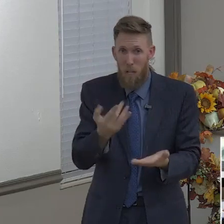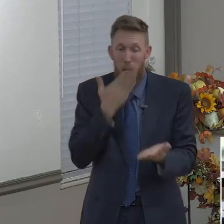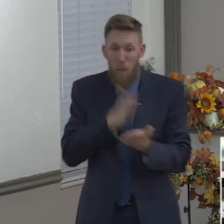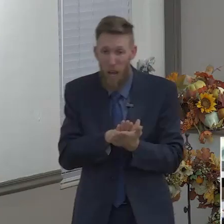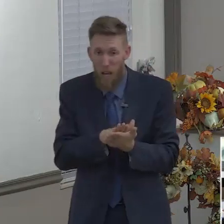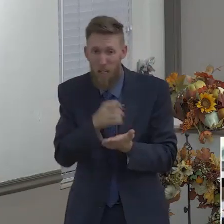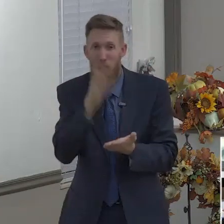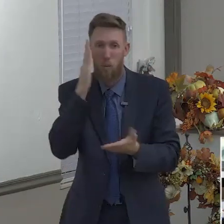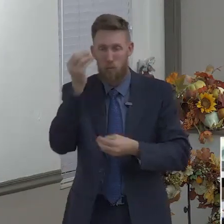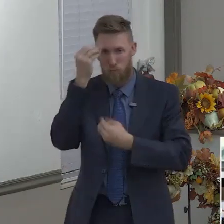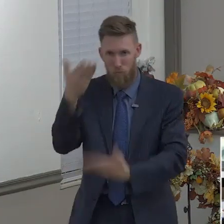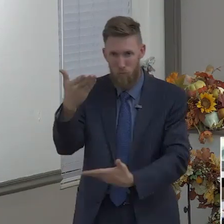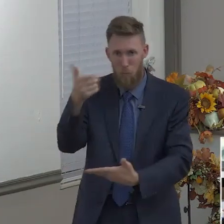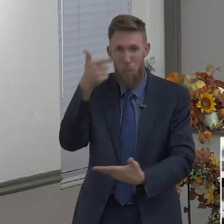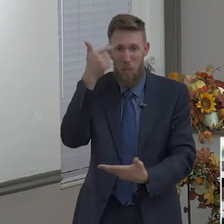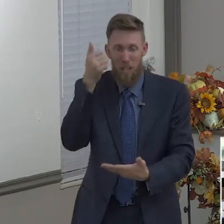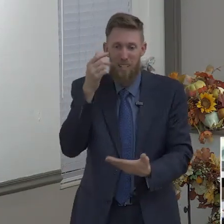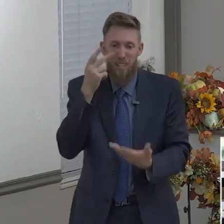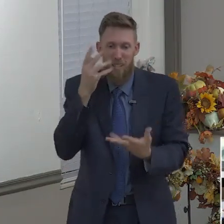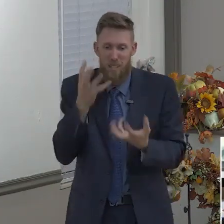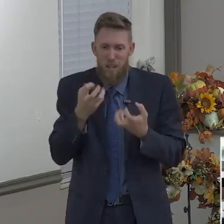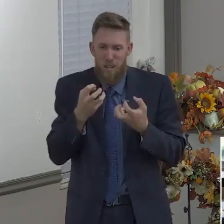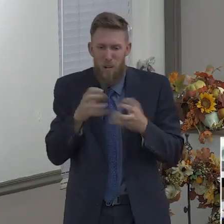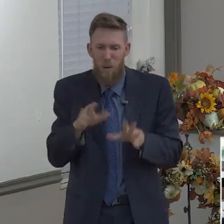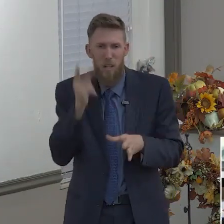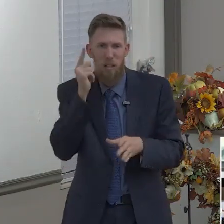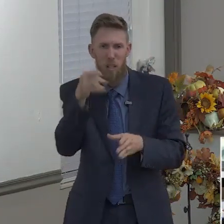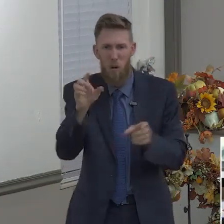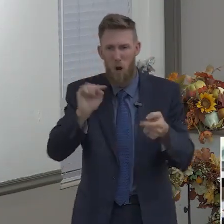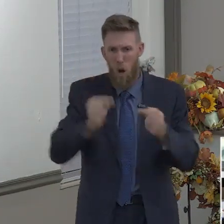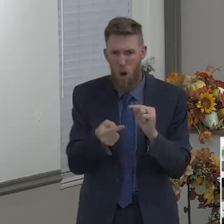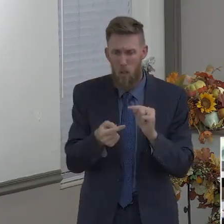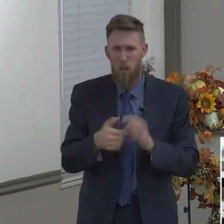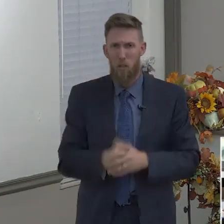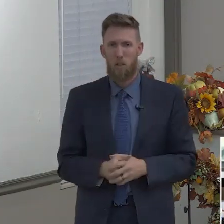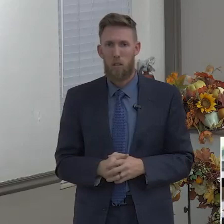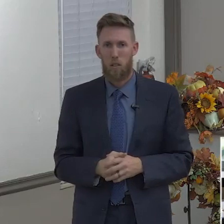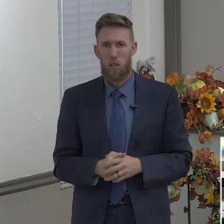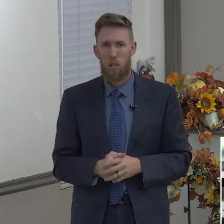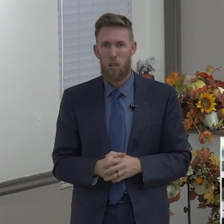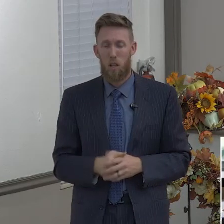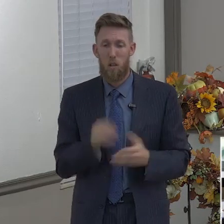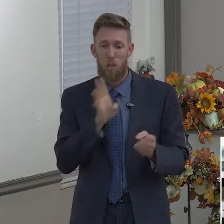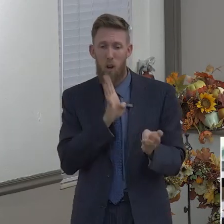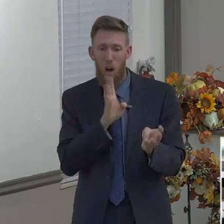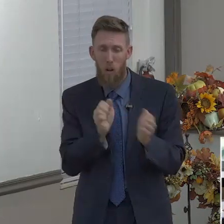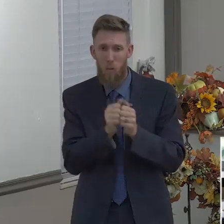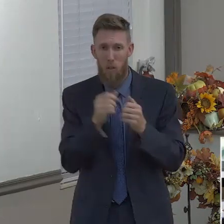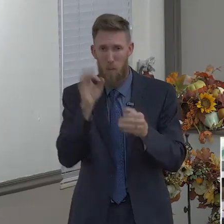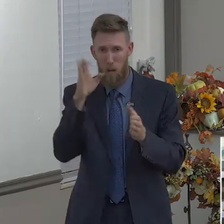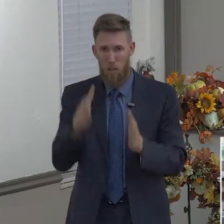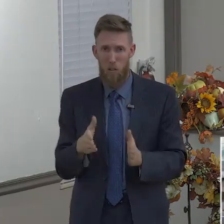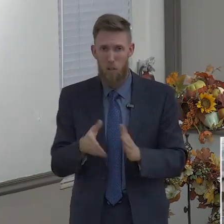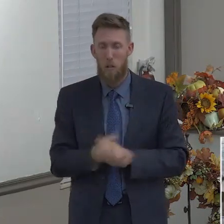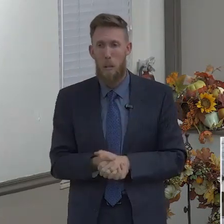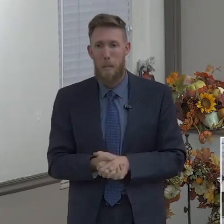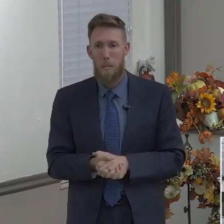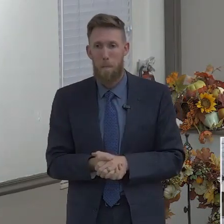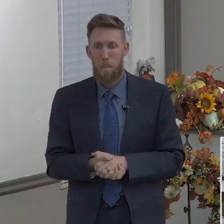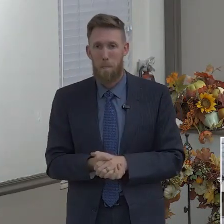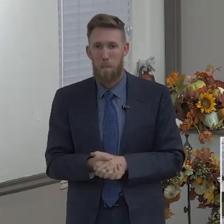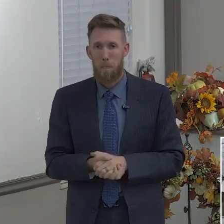So get wise counsel. You have a big decision to make? Talk to pastor. Ask him. Hey, pastor, I've got this big decision. What do think?